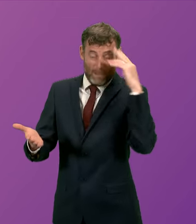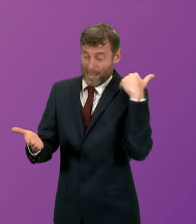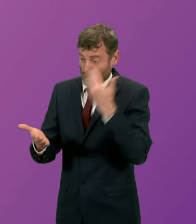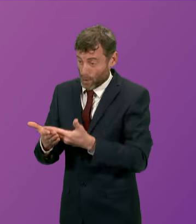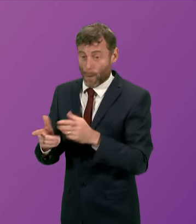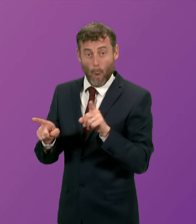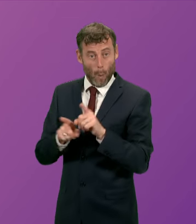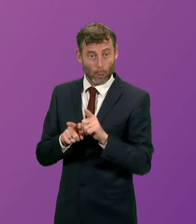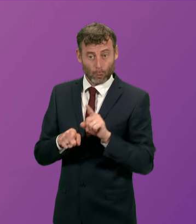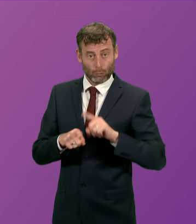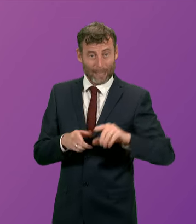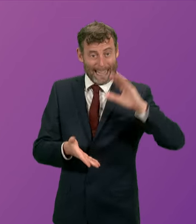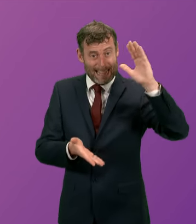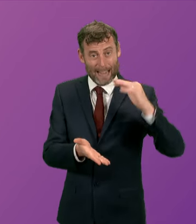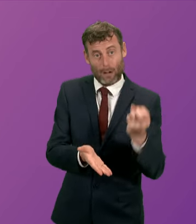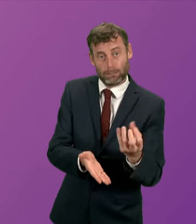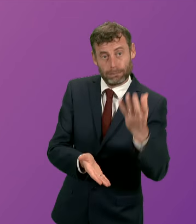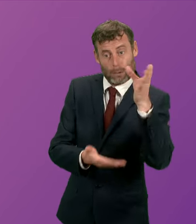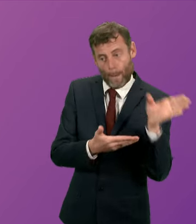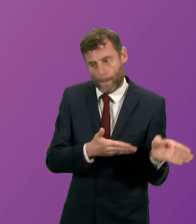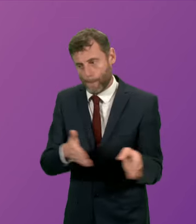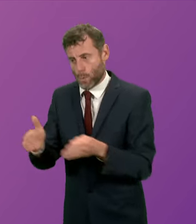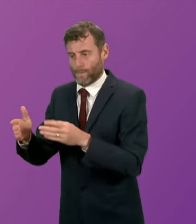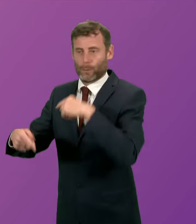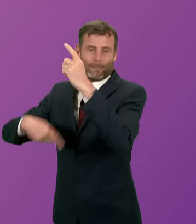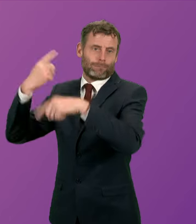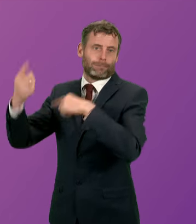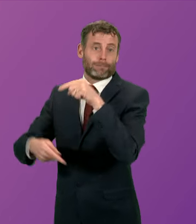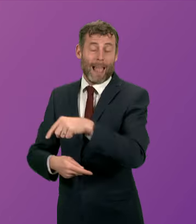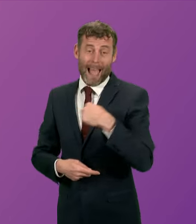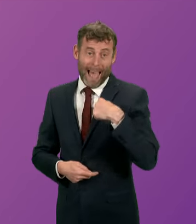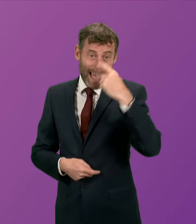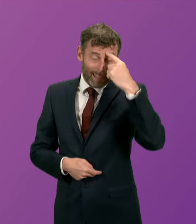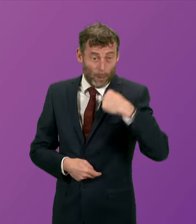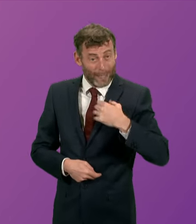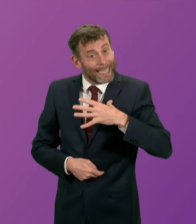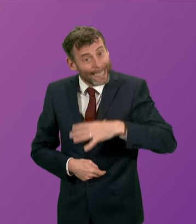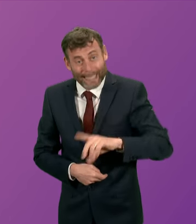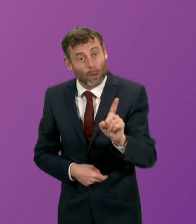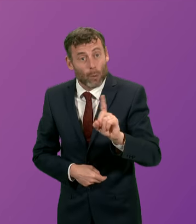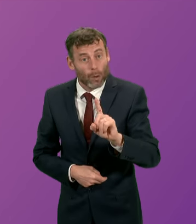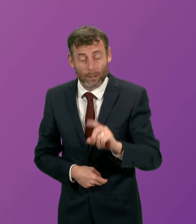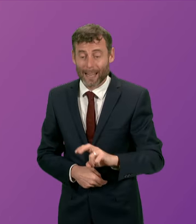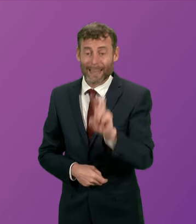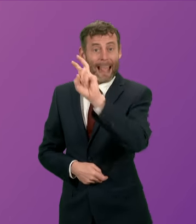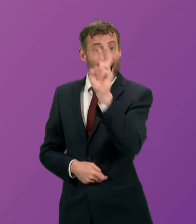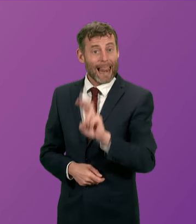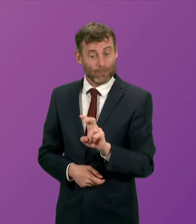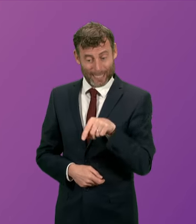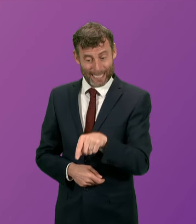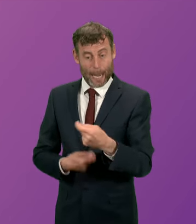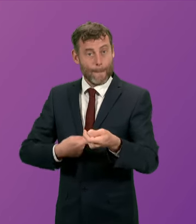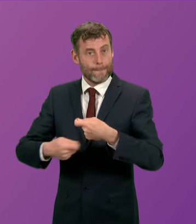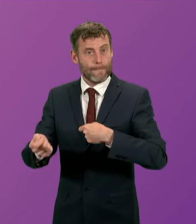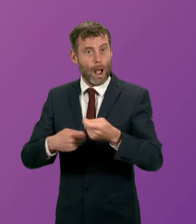within the generation of electricity within our country what would help us is if we had reform of the electricity market in the United